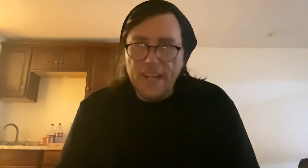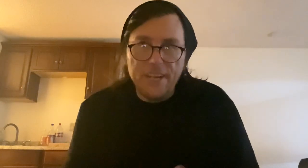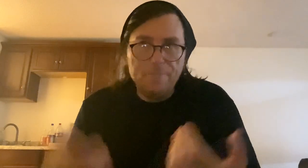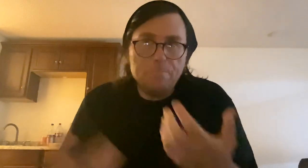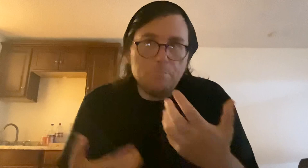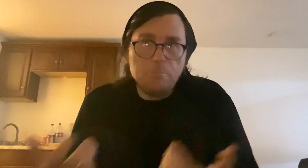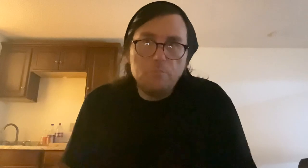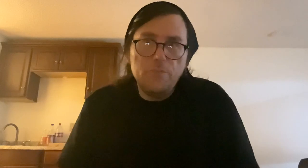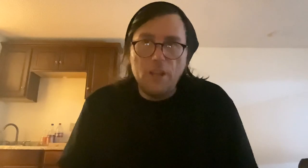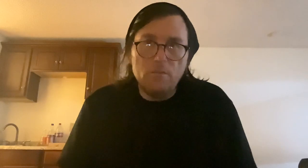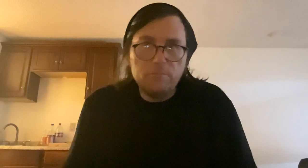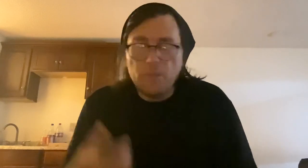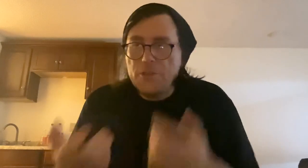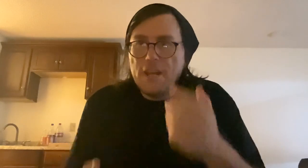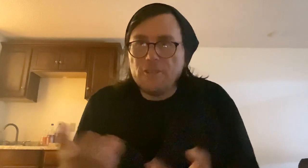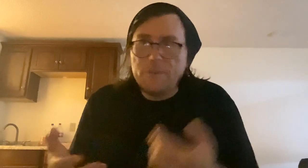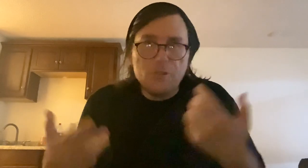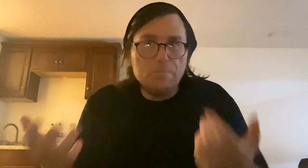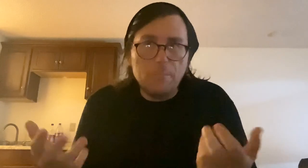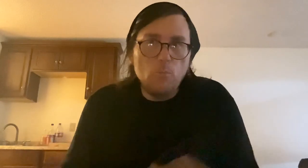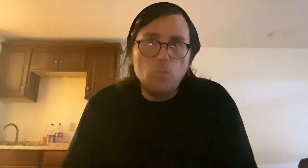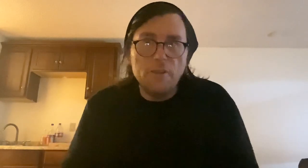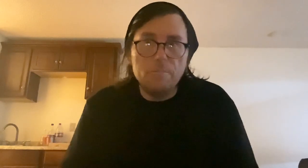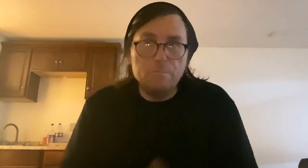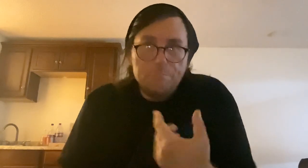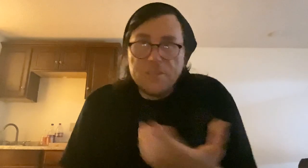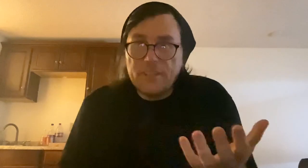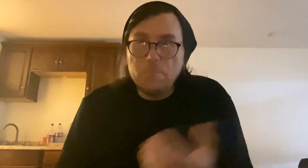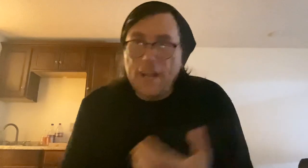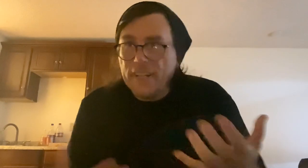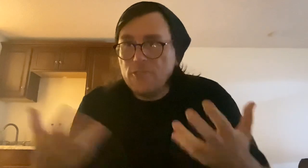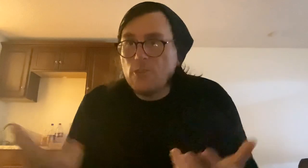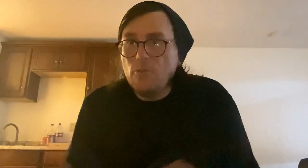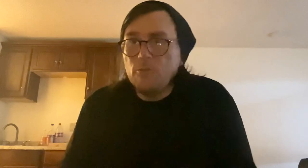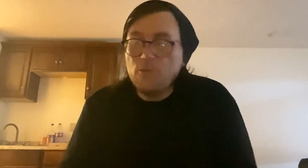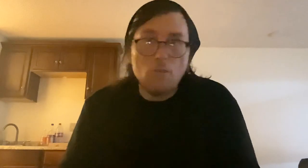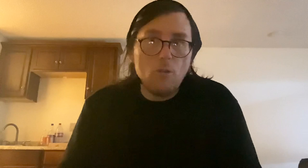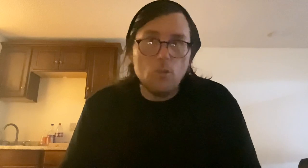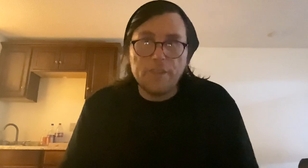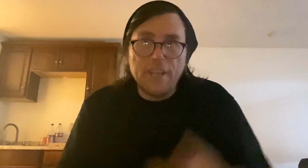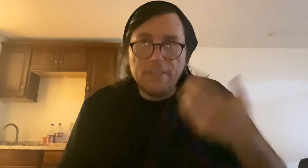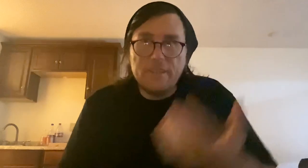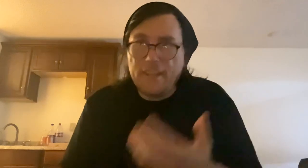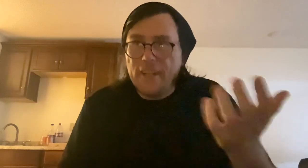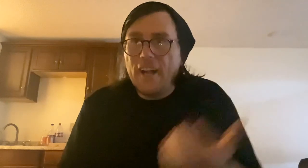And, you know, commission after commission, people will basically brag and show your artwork that they got